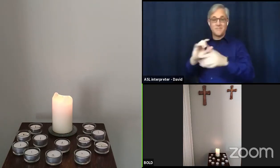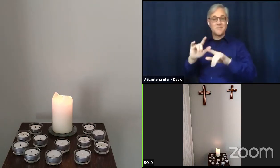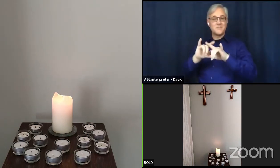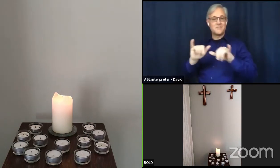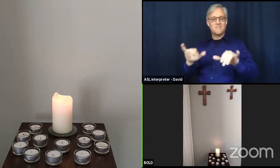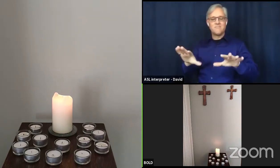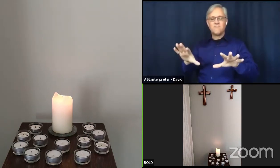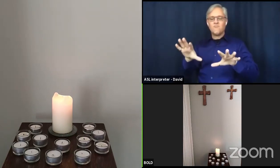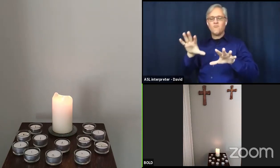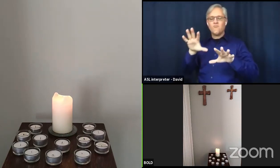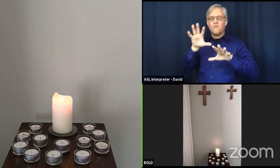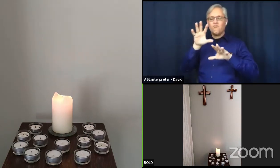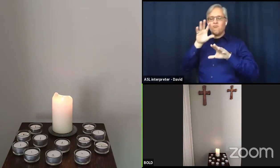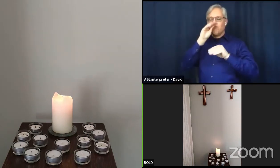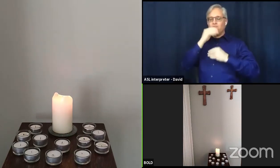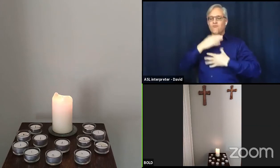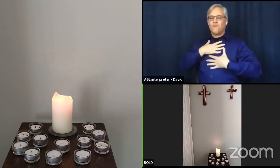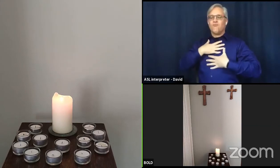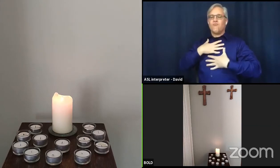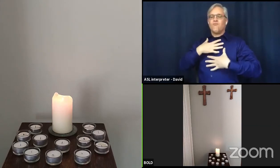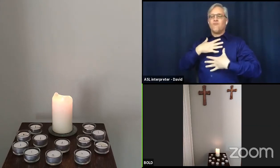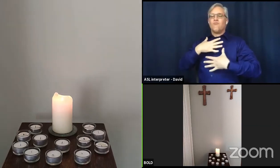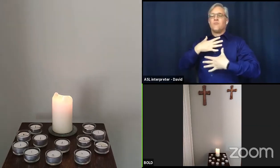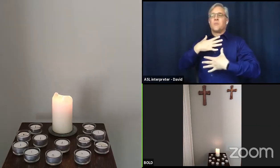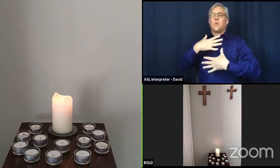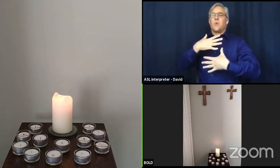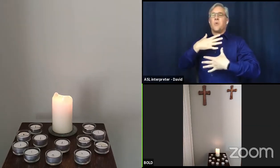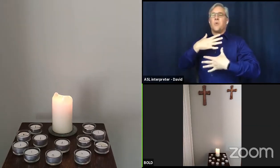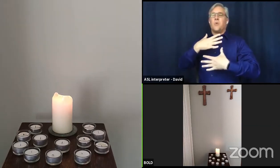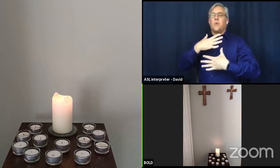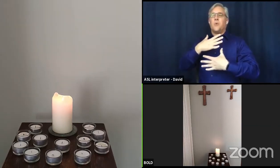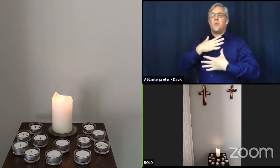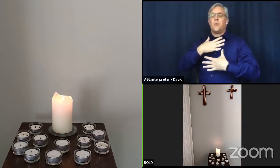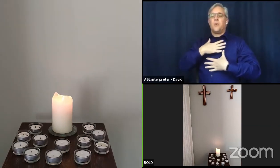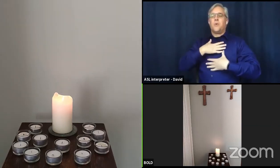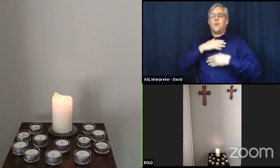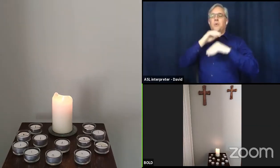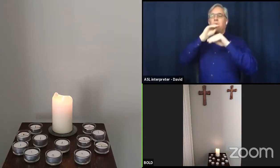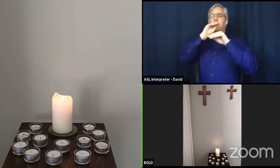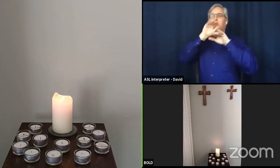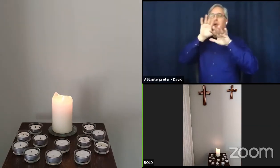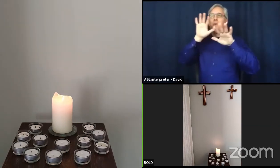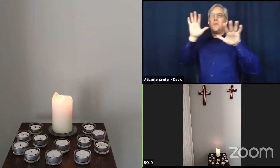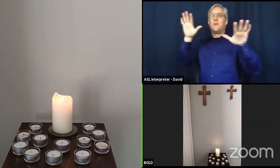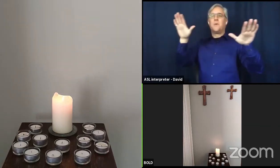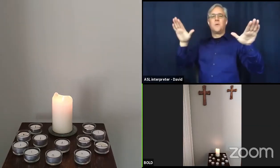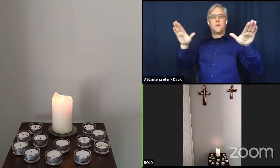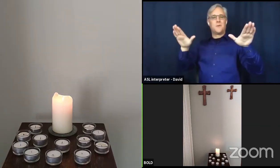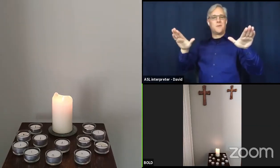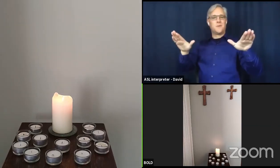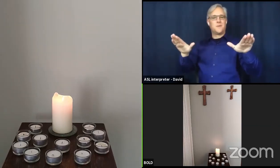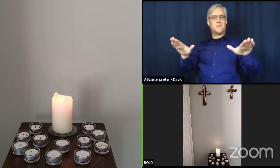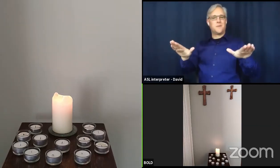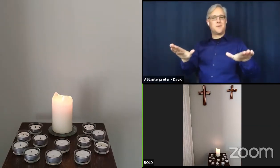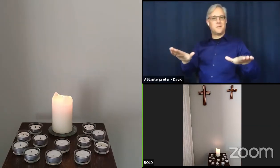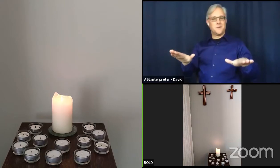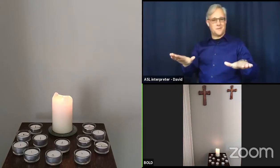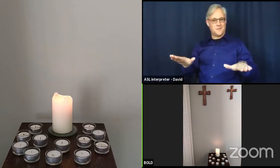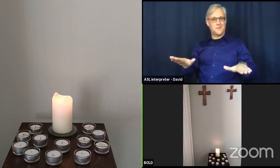let your body relax as we enter into